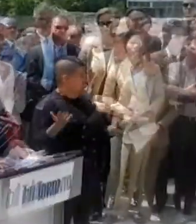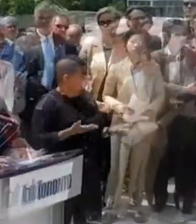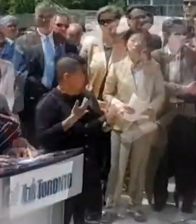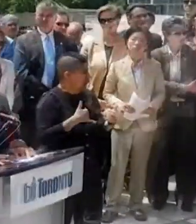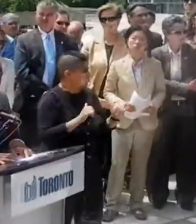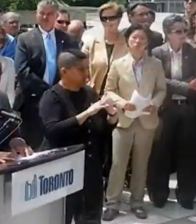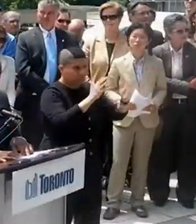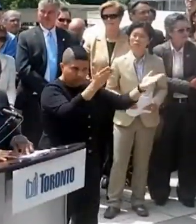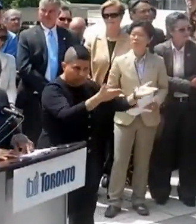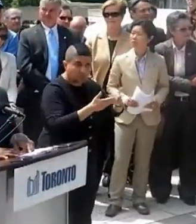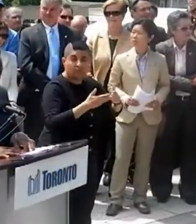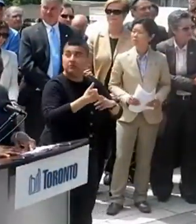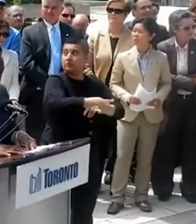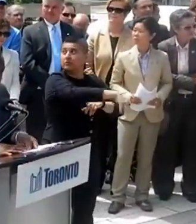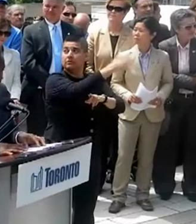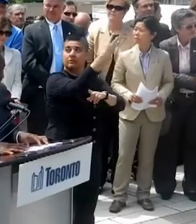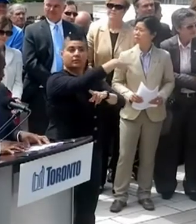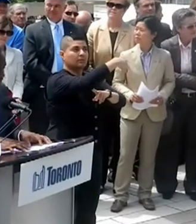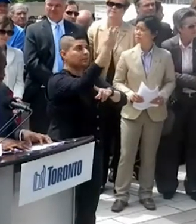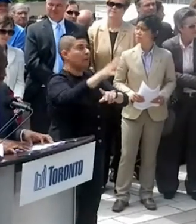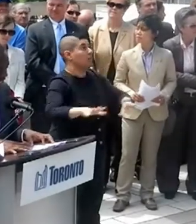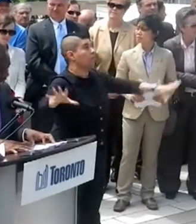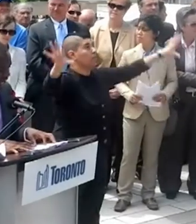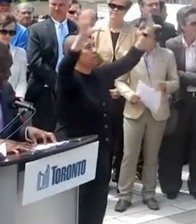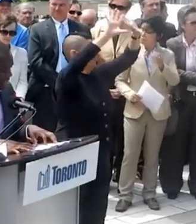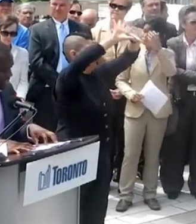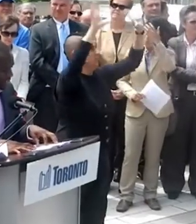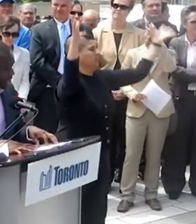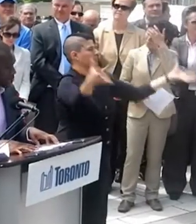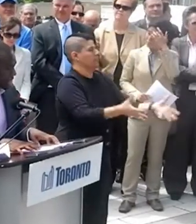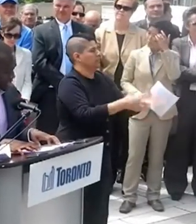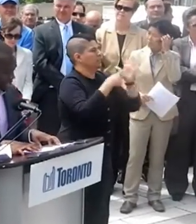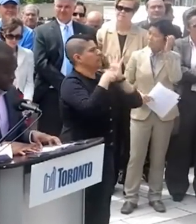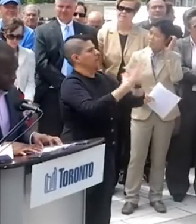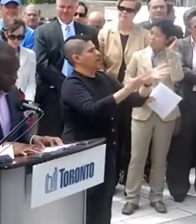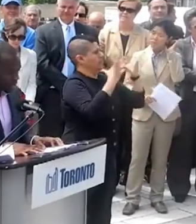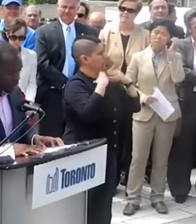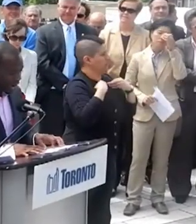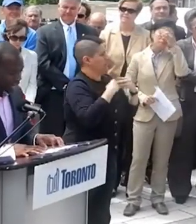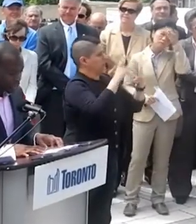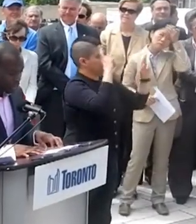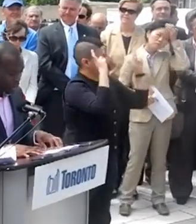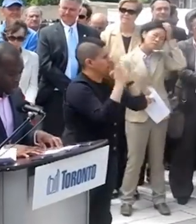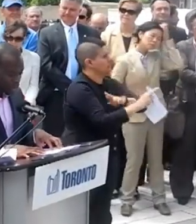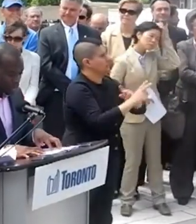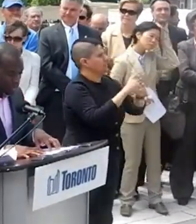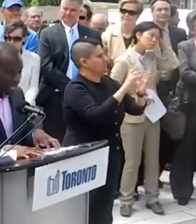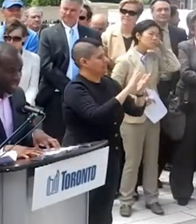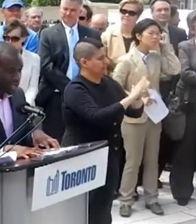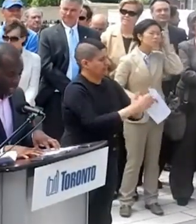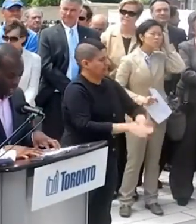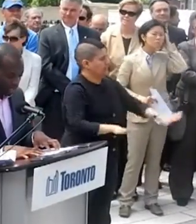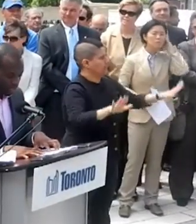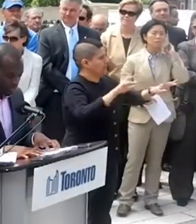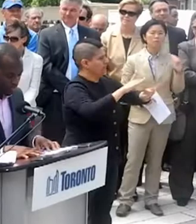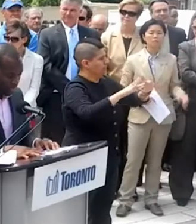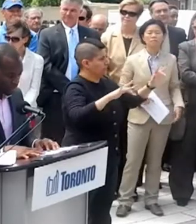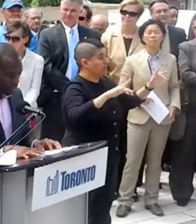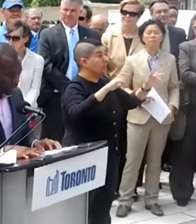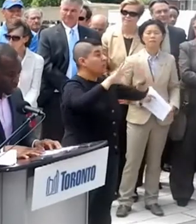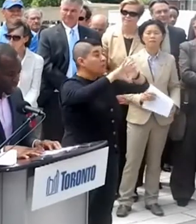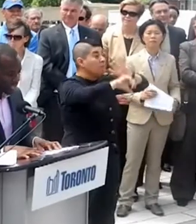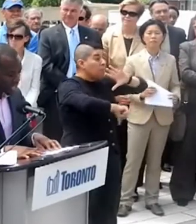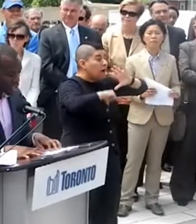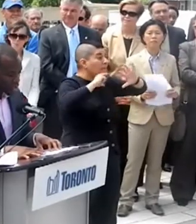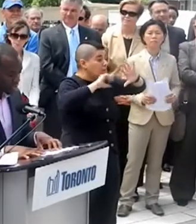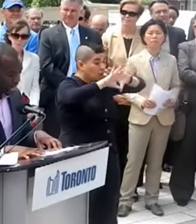It's a worldwide symbol of hope, diversity, acceptance and peace. Pride is both local and a global movement.